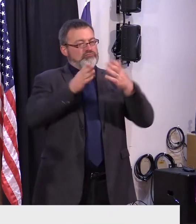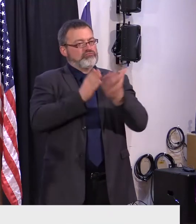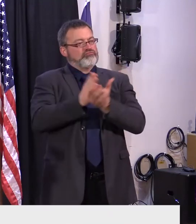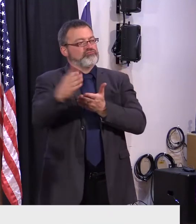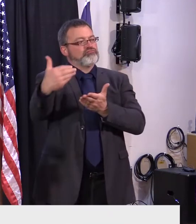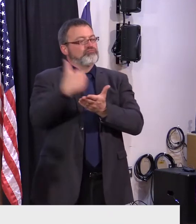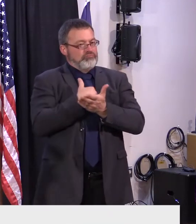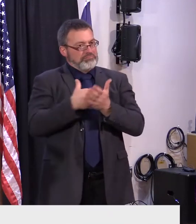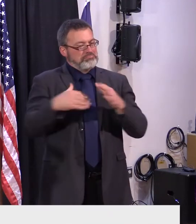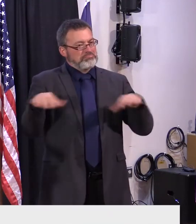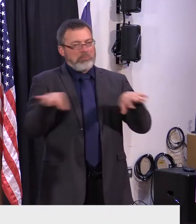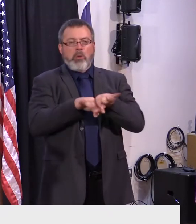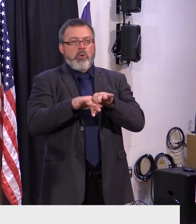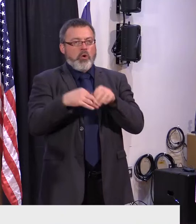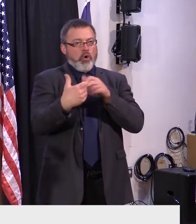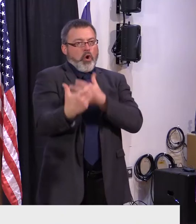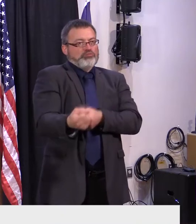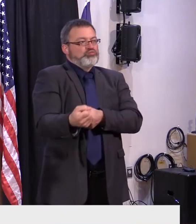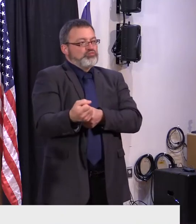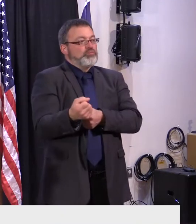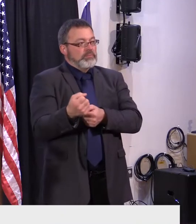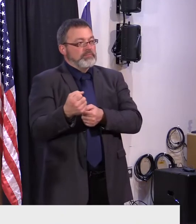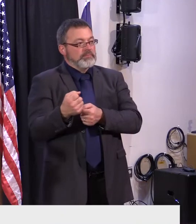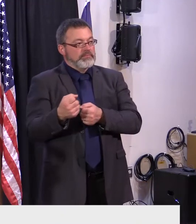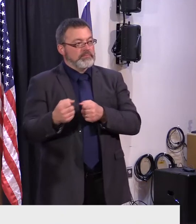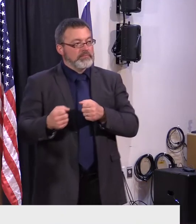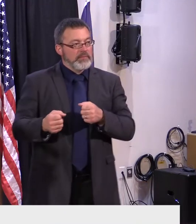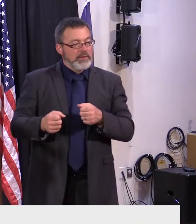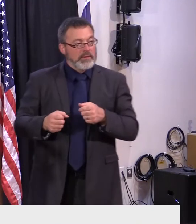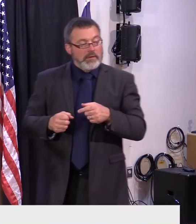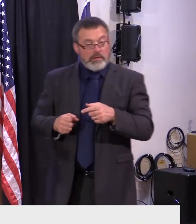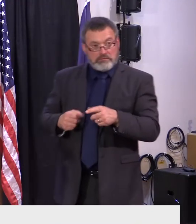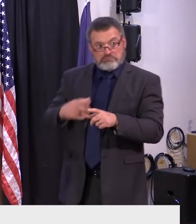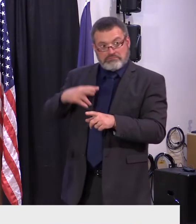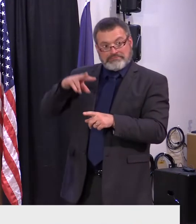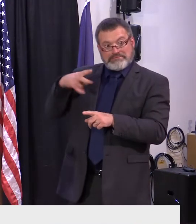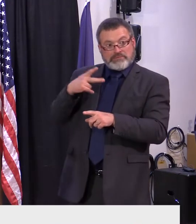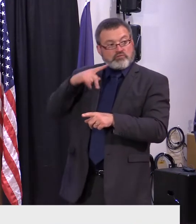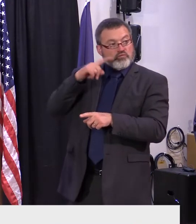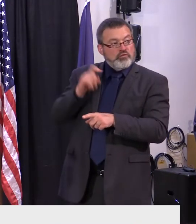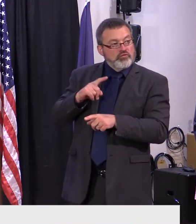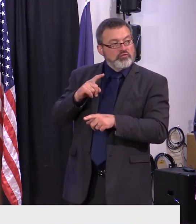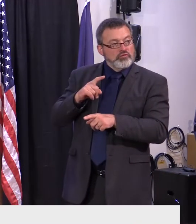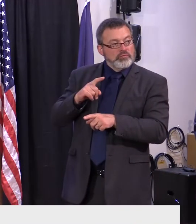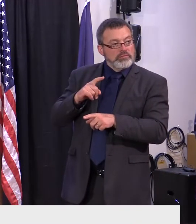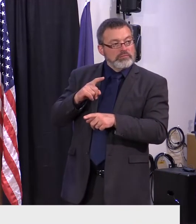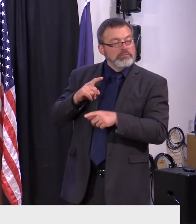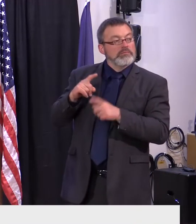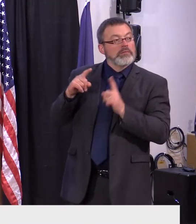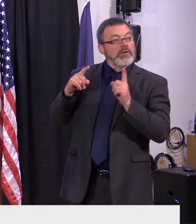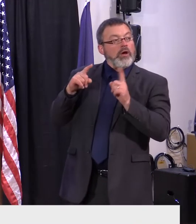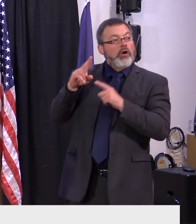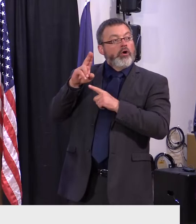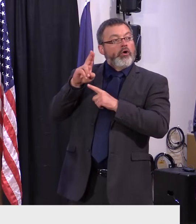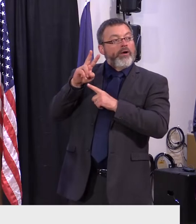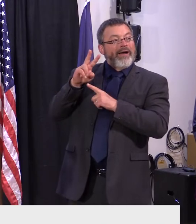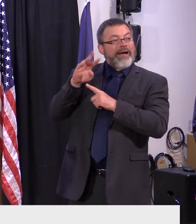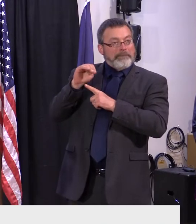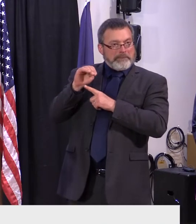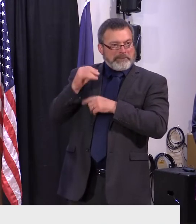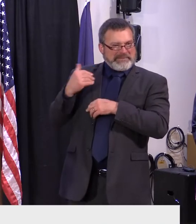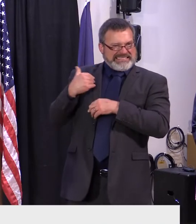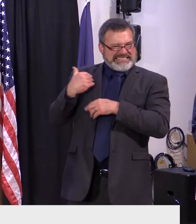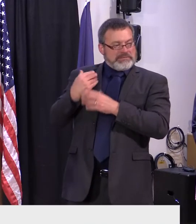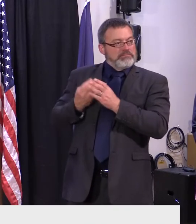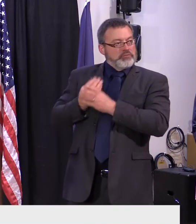important can i just follow up and ask um at a uvm event this past spring representatives from odinac first nation